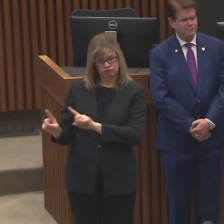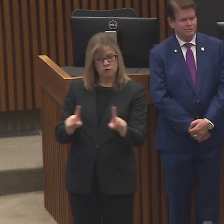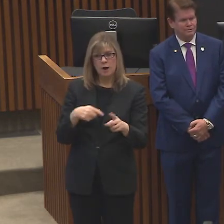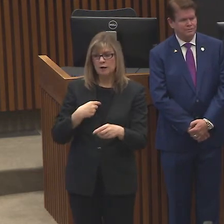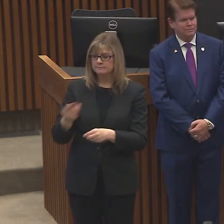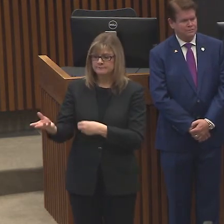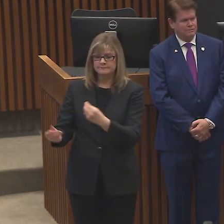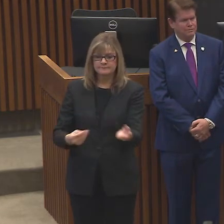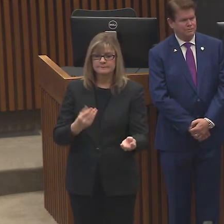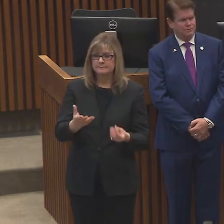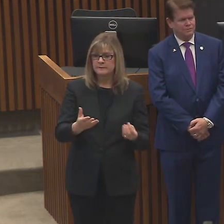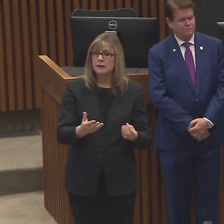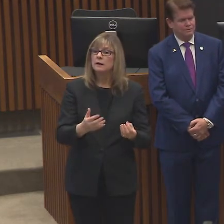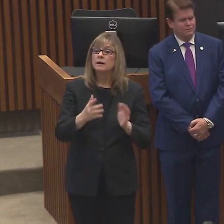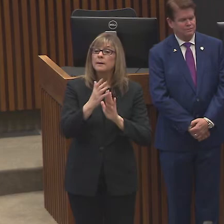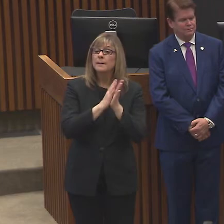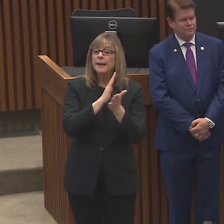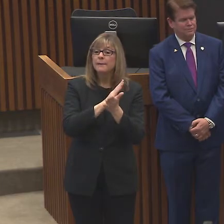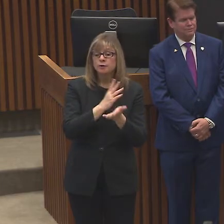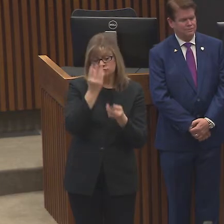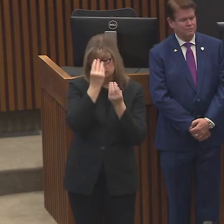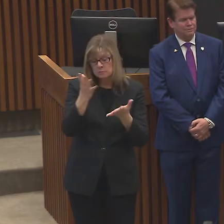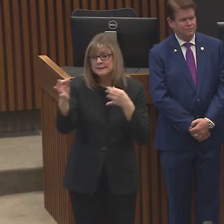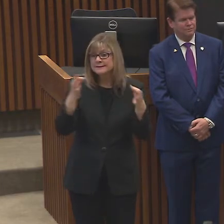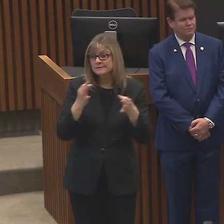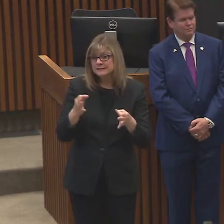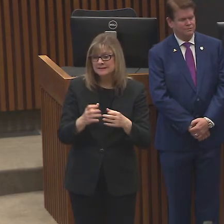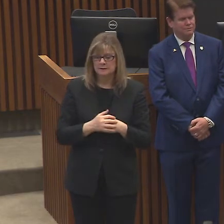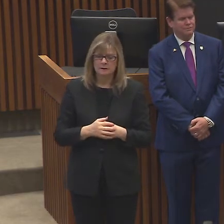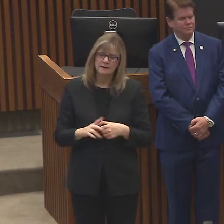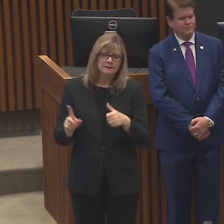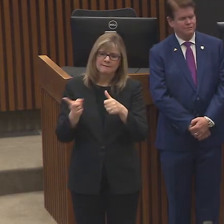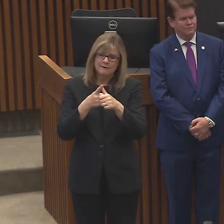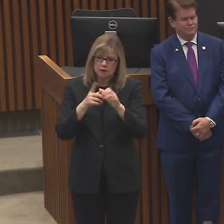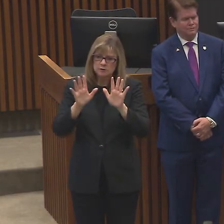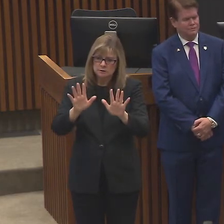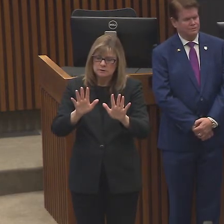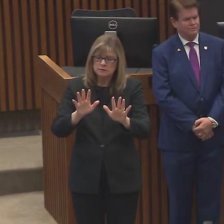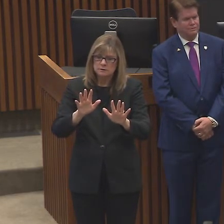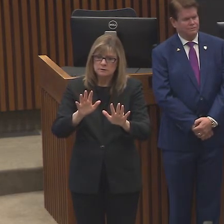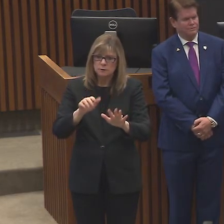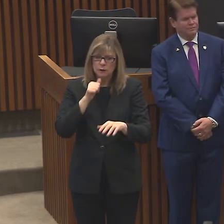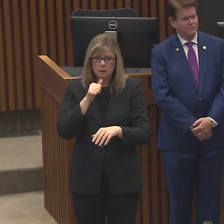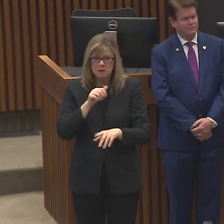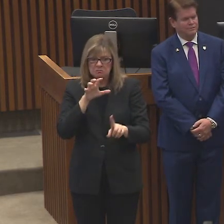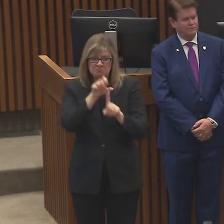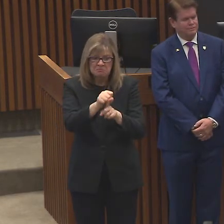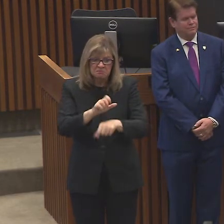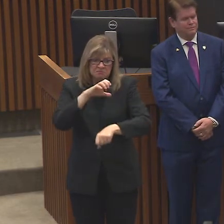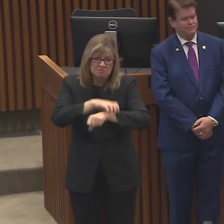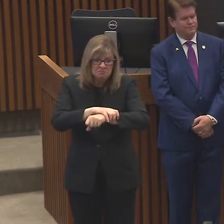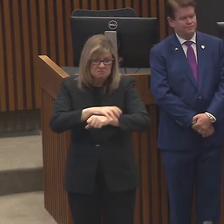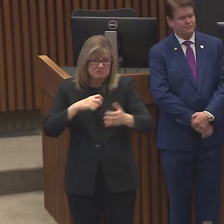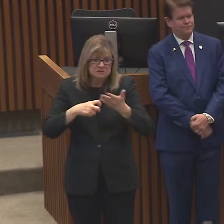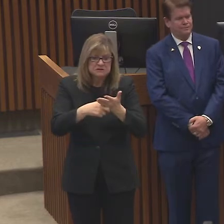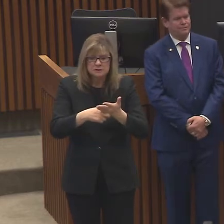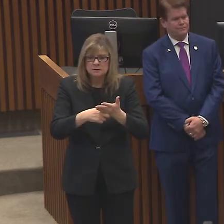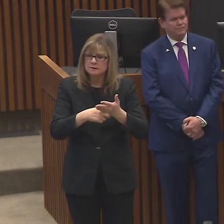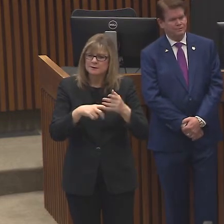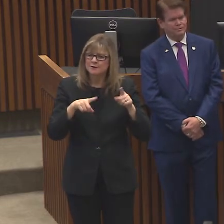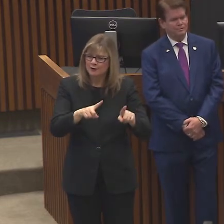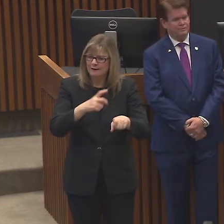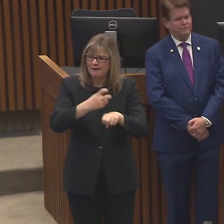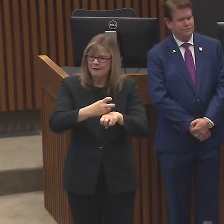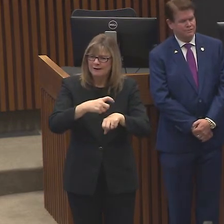businesses information on it. The first, obviously we're not going to arrest people and ticket them in hard times, but